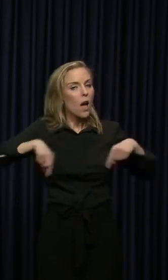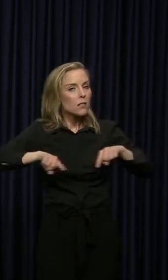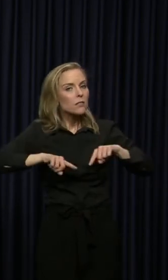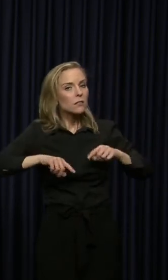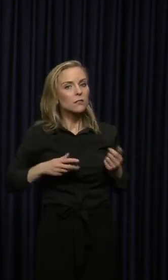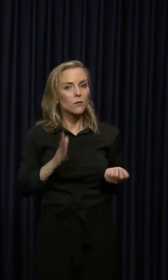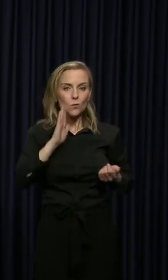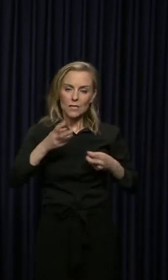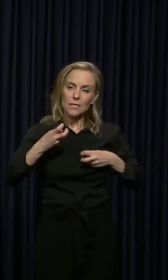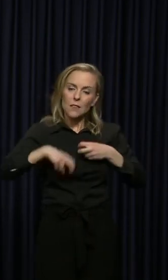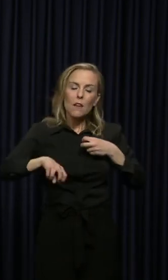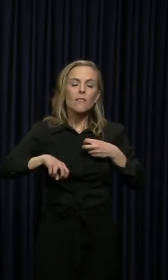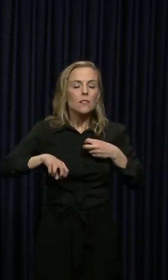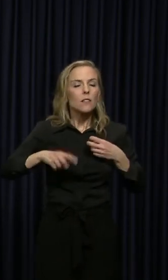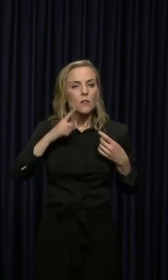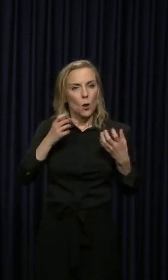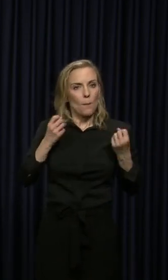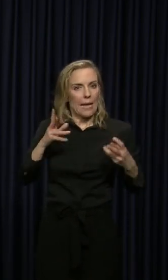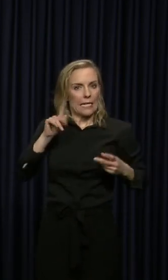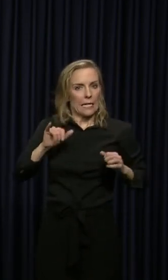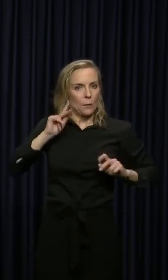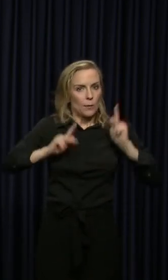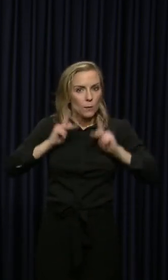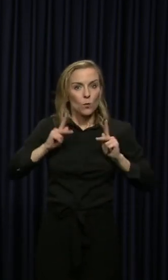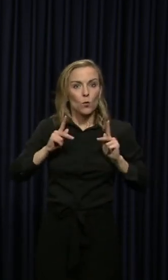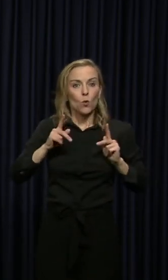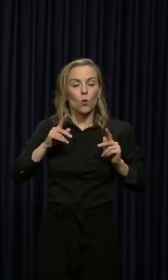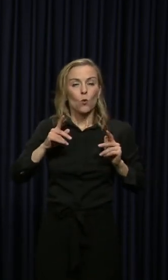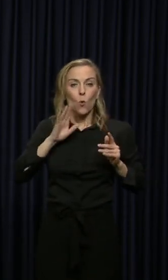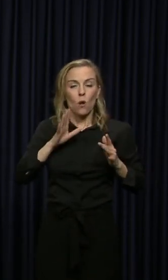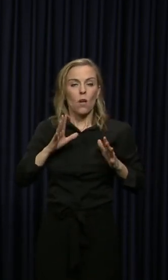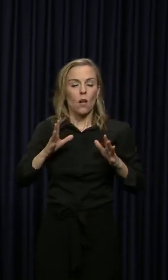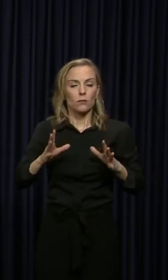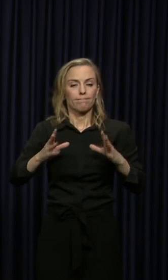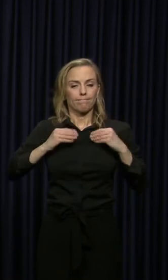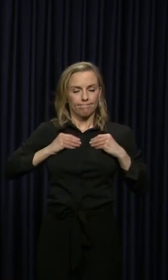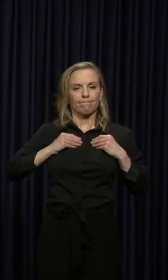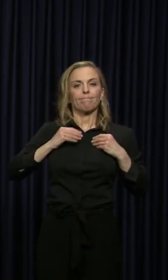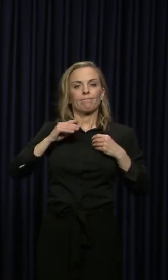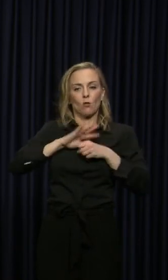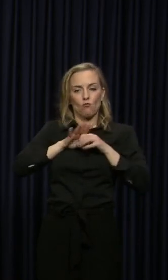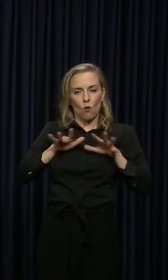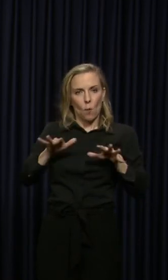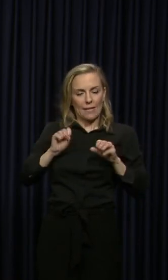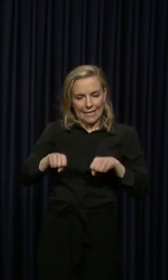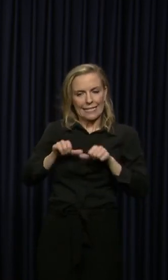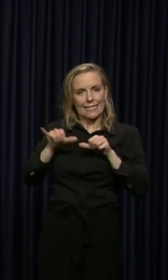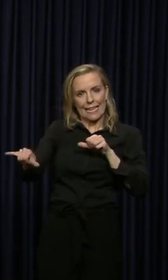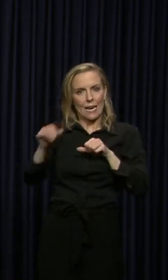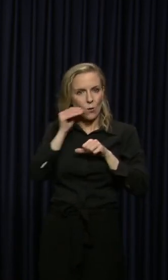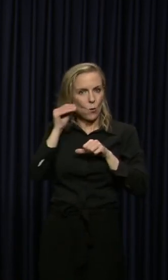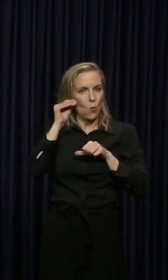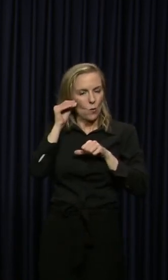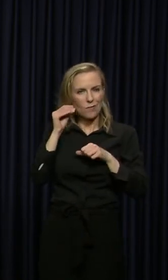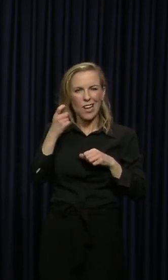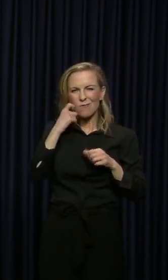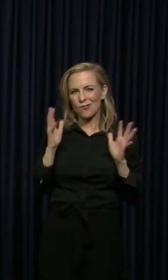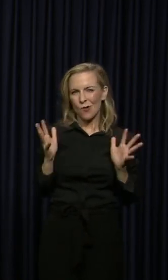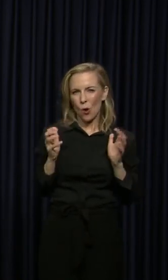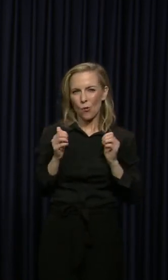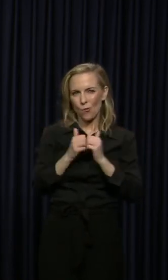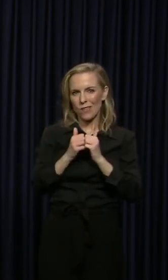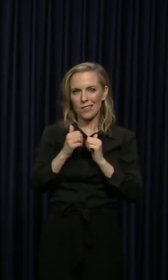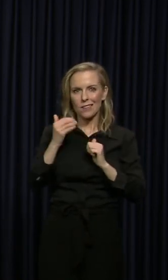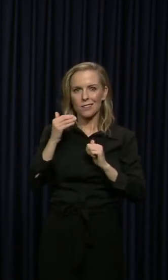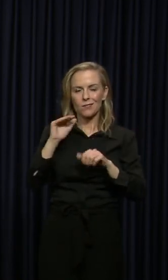That's going to be tough on on many Kentuckians who will get the coronavirus but can write it out at home. Just talking to a doctor